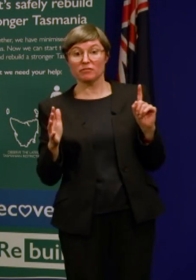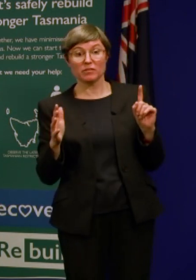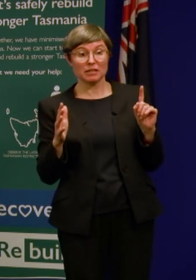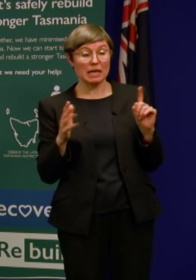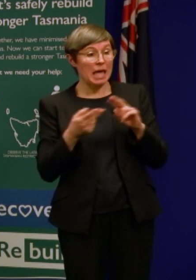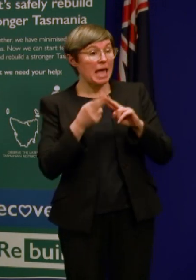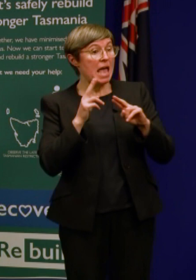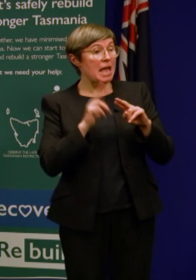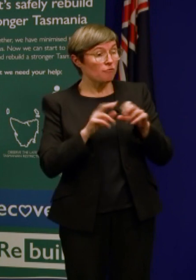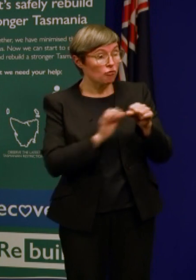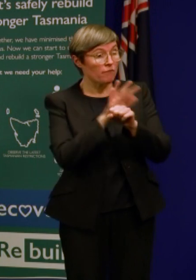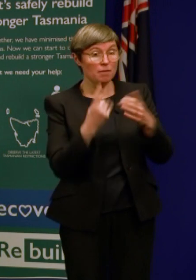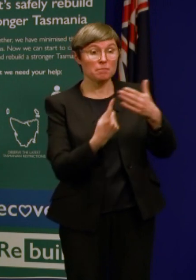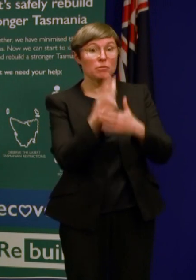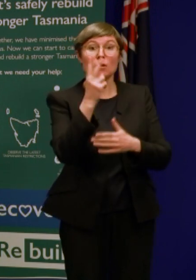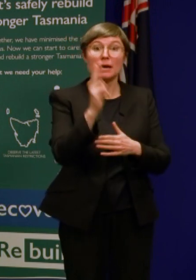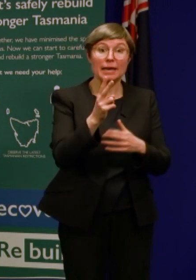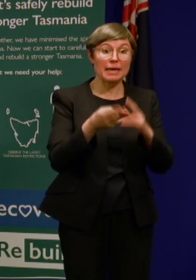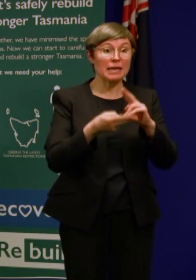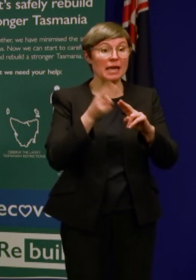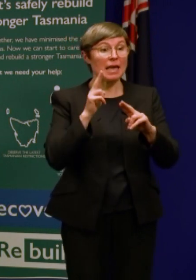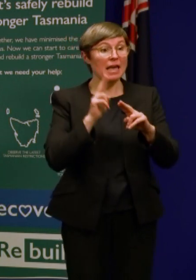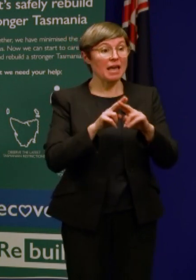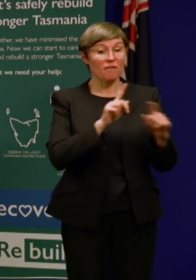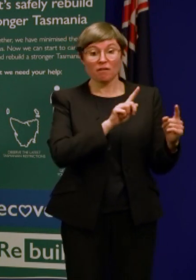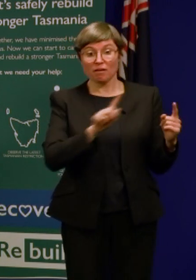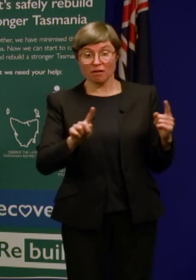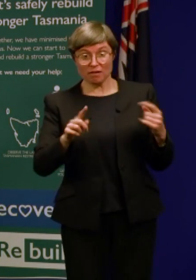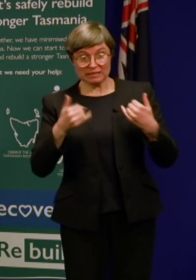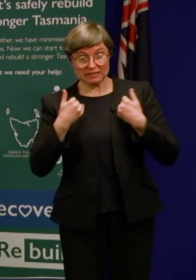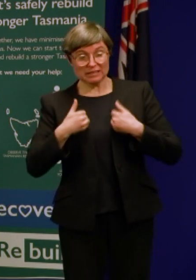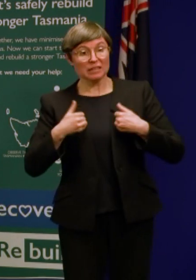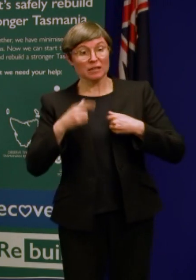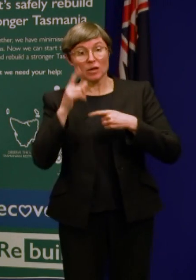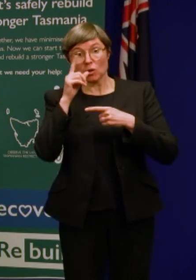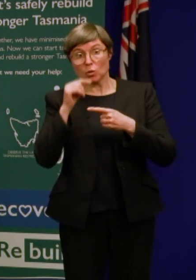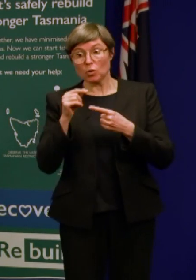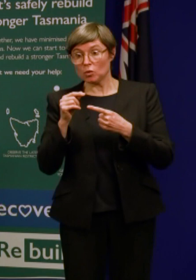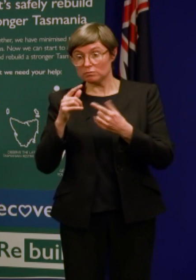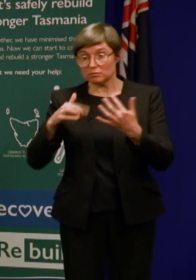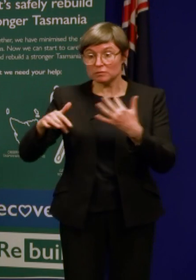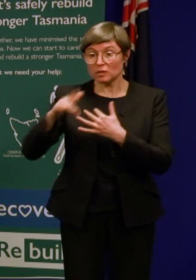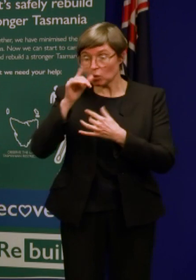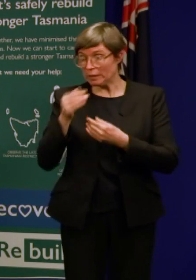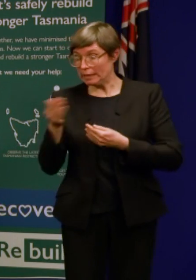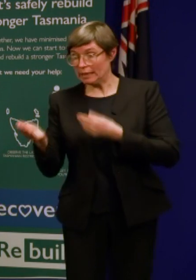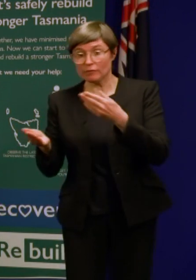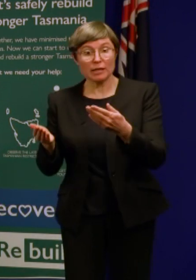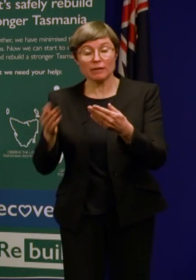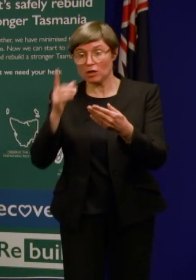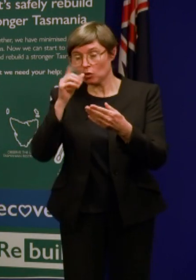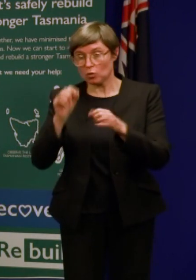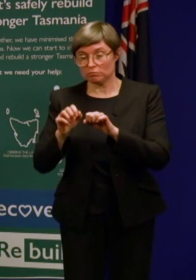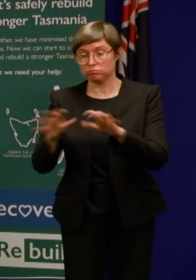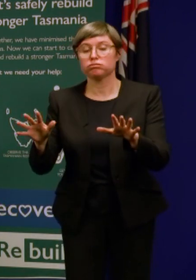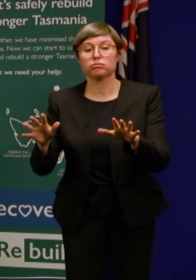into our community and people were mixing freely that it might or might not take off. So long answer sorry